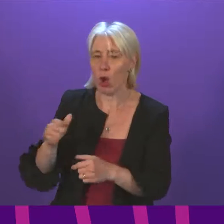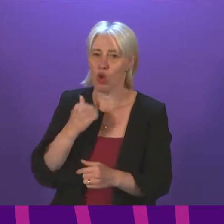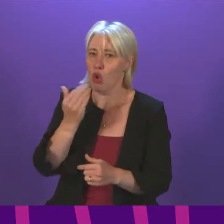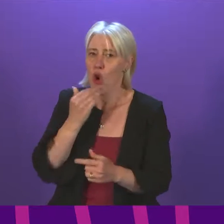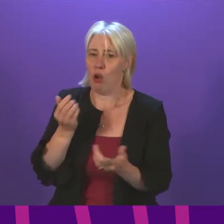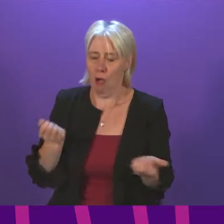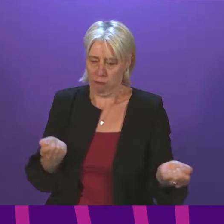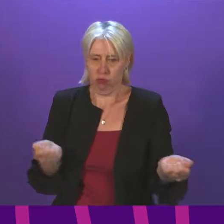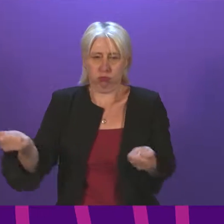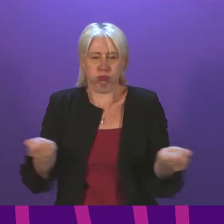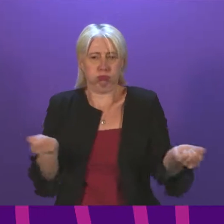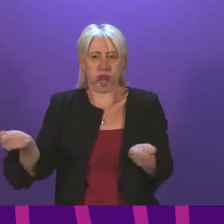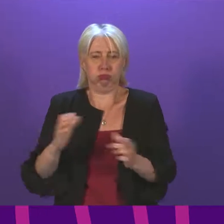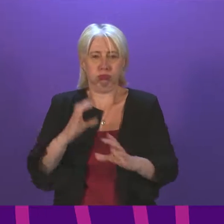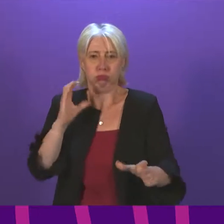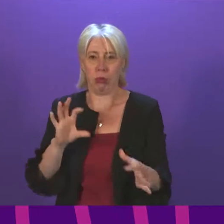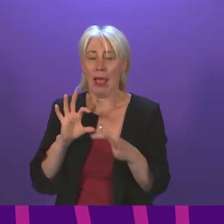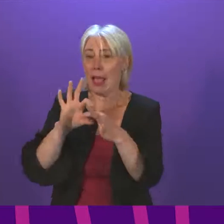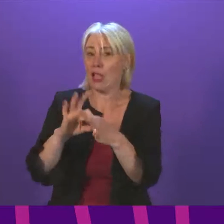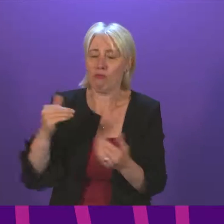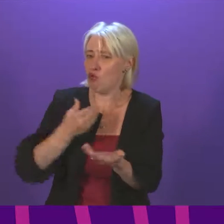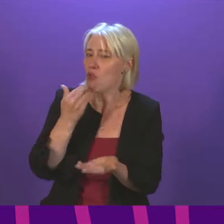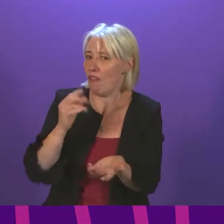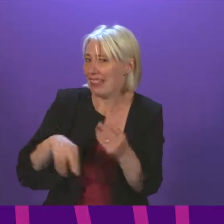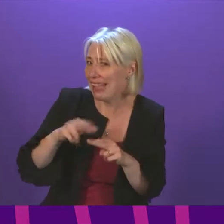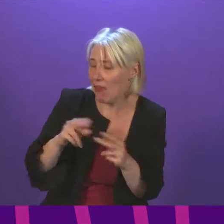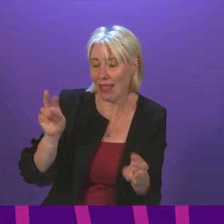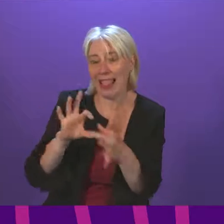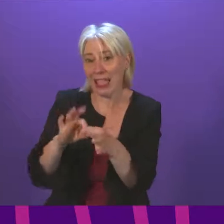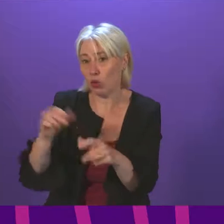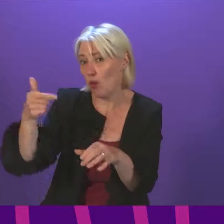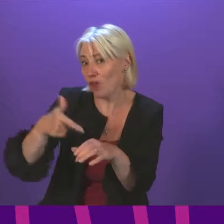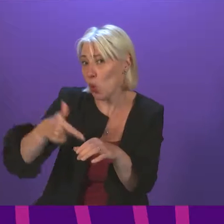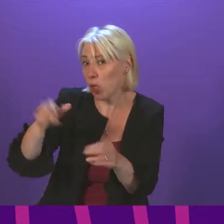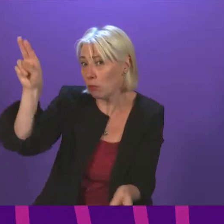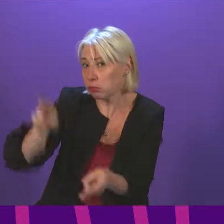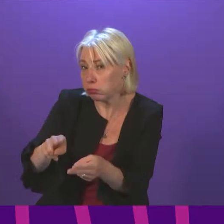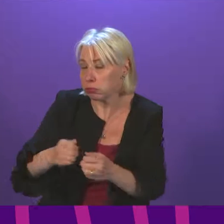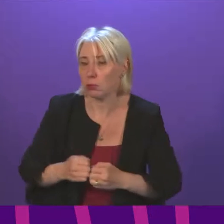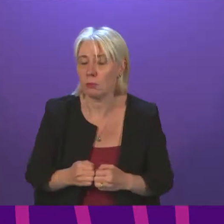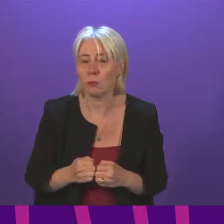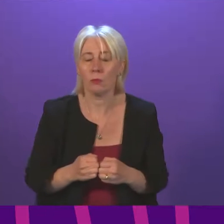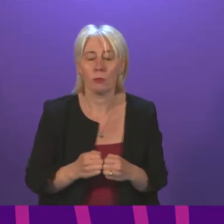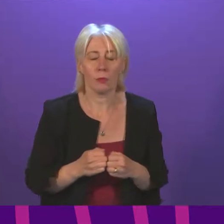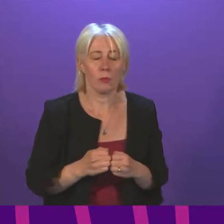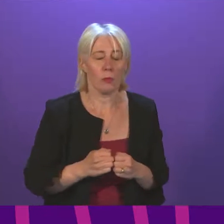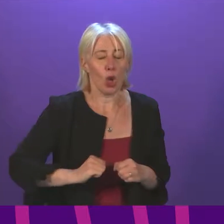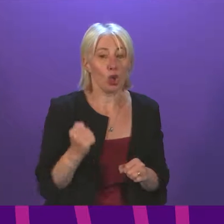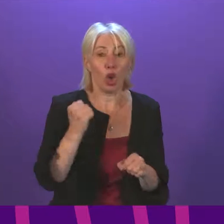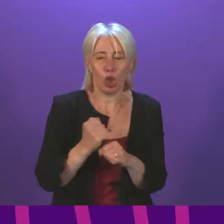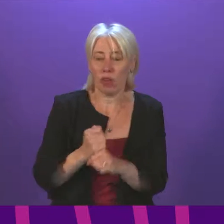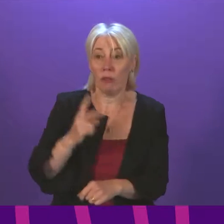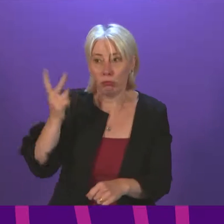and the related fuel shortages. Cabinet Secretary John Swinney. Presiding Officer, the Scottish Government has repeatedly